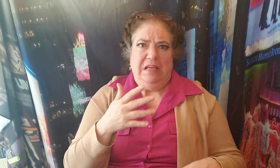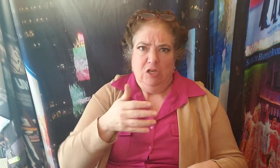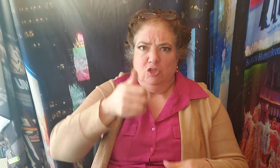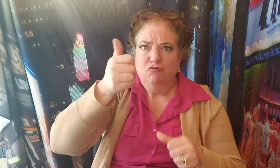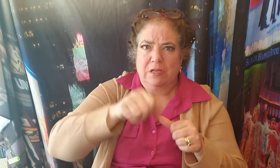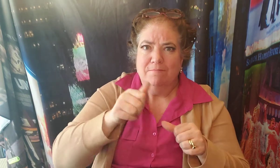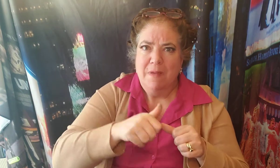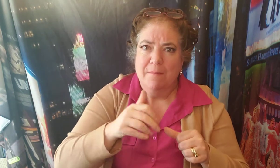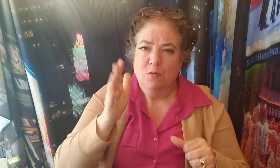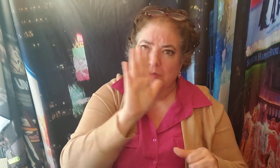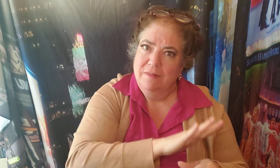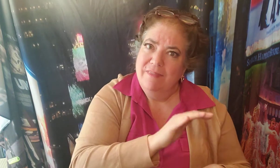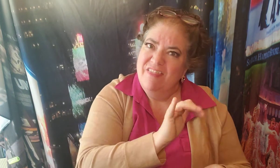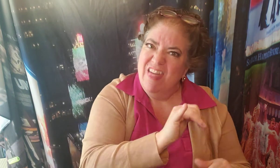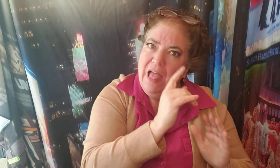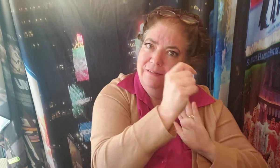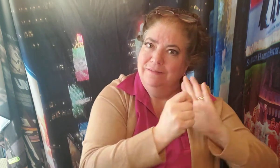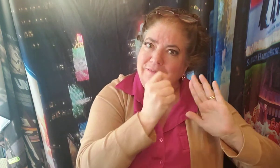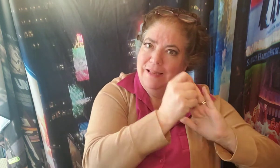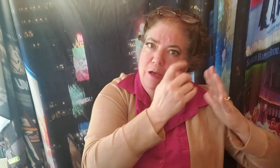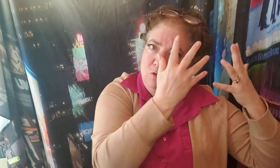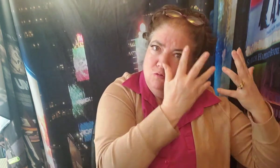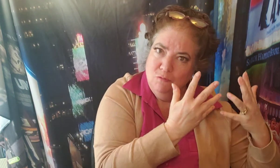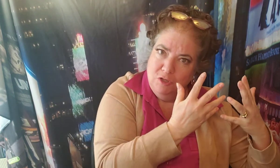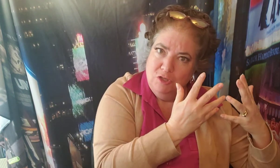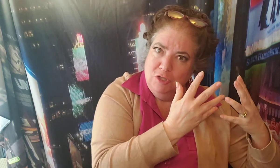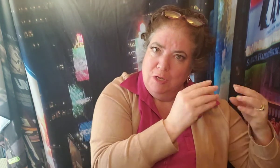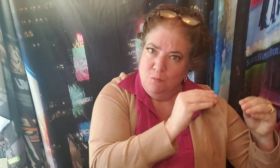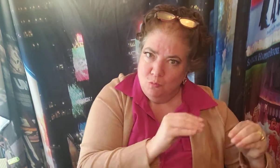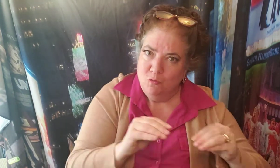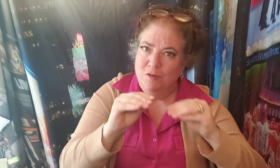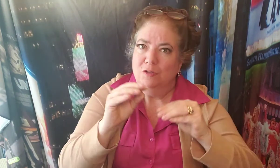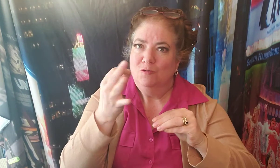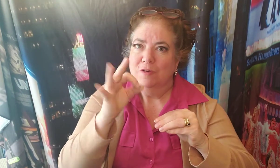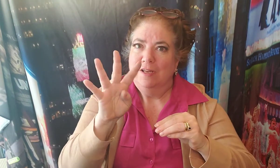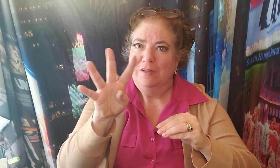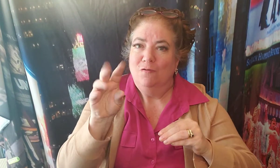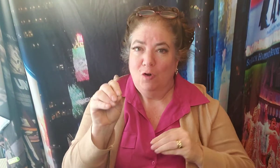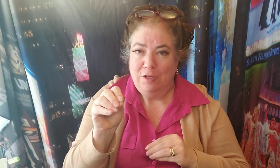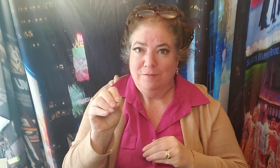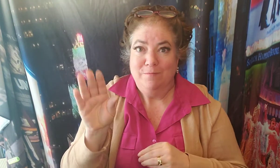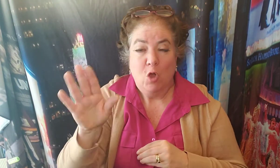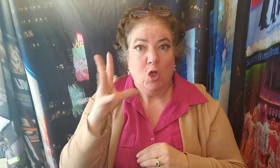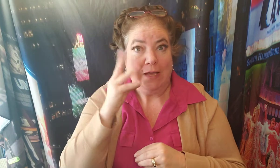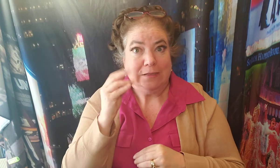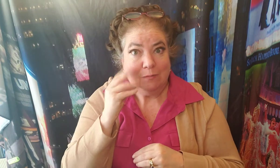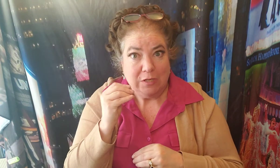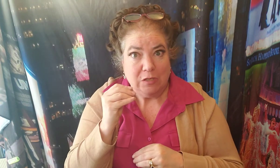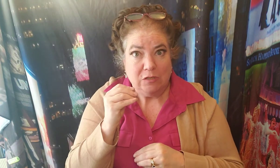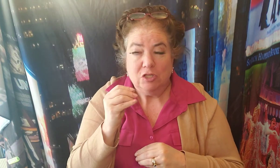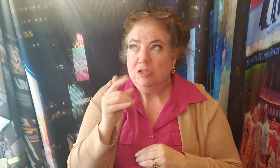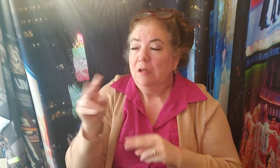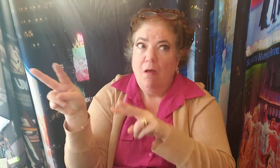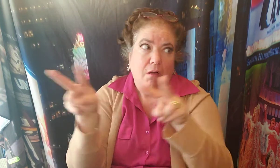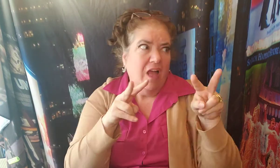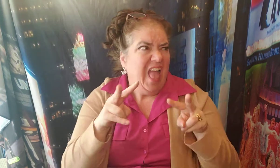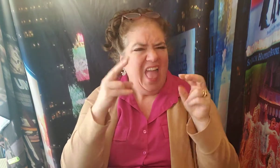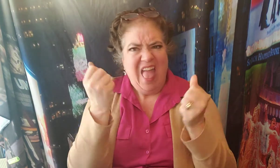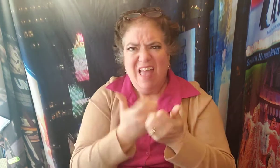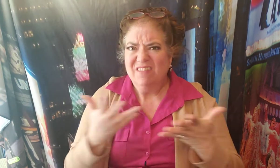represented in this story. As she told it, the depression had really wiped out so much of everything, and many